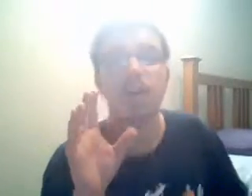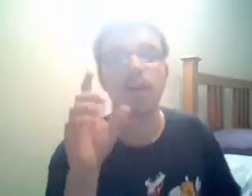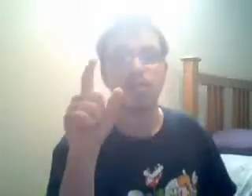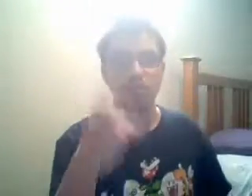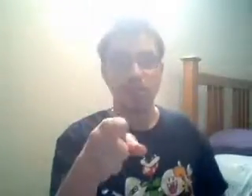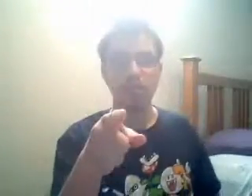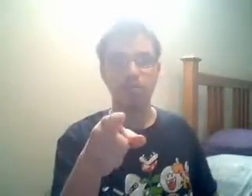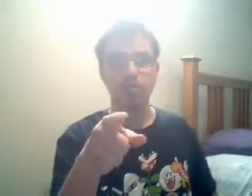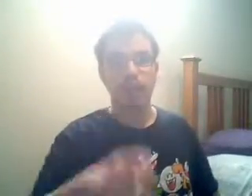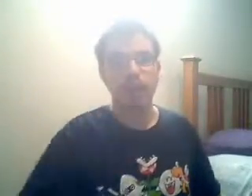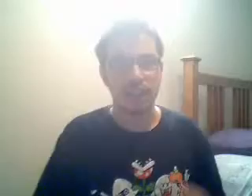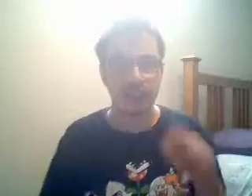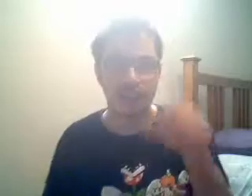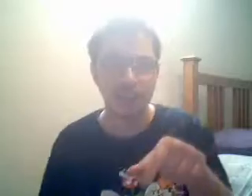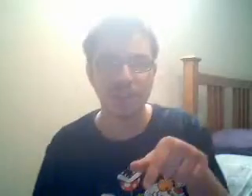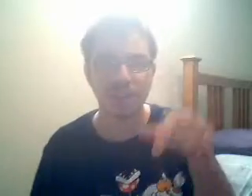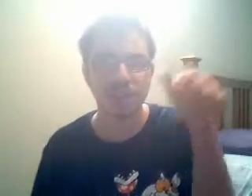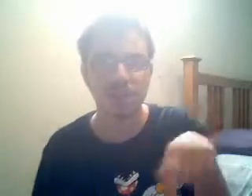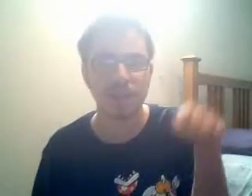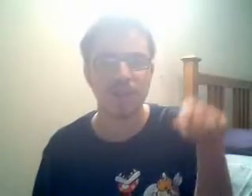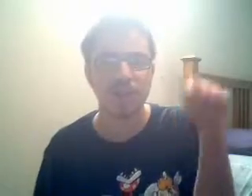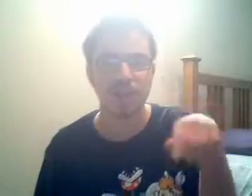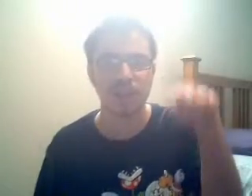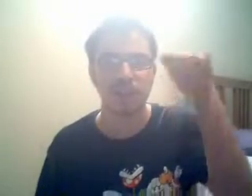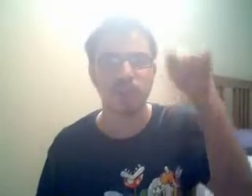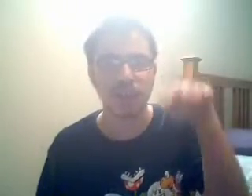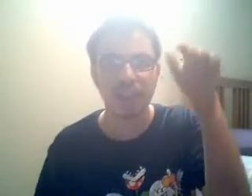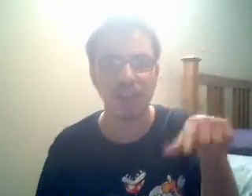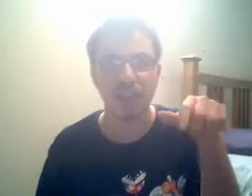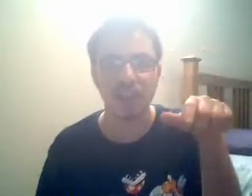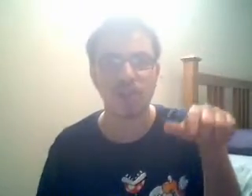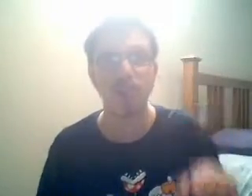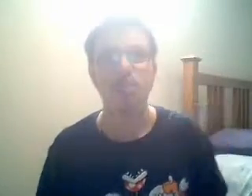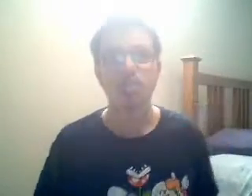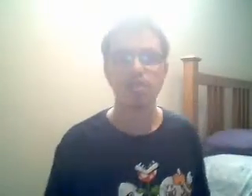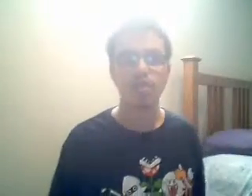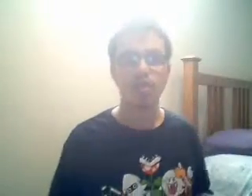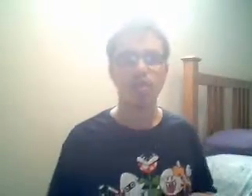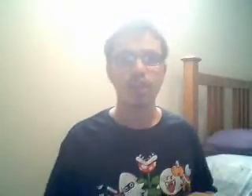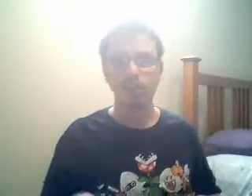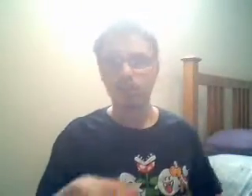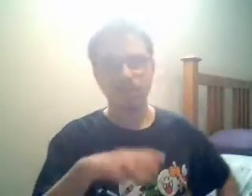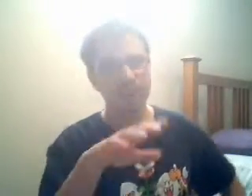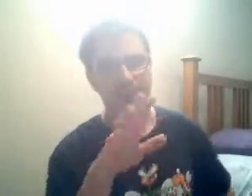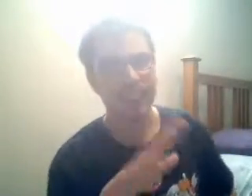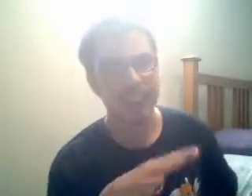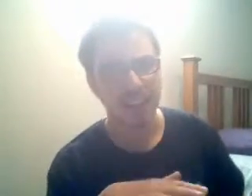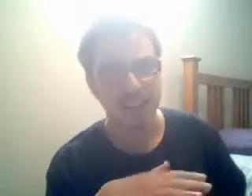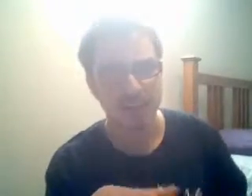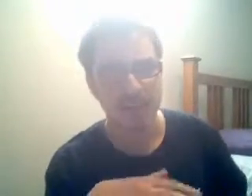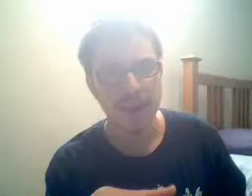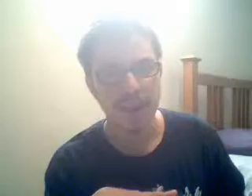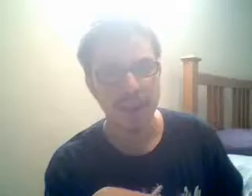Although, I'm currently working on it right now. So, it won't really take that long with me.